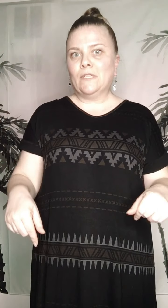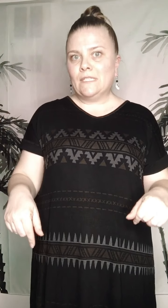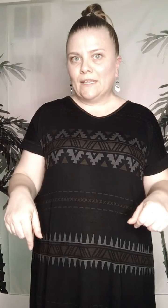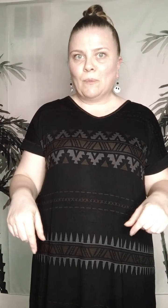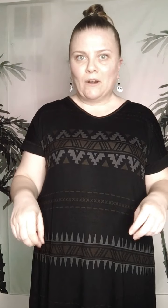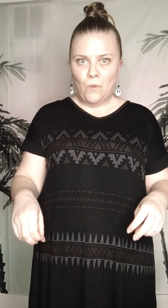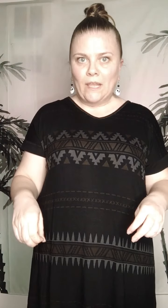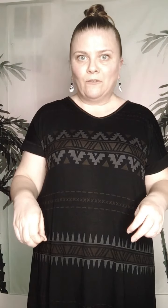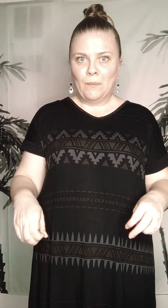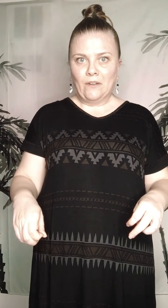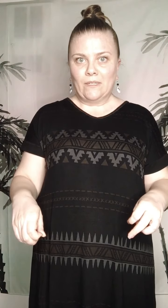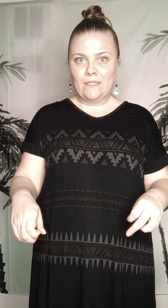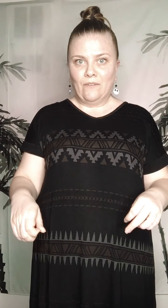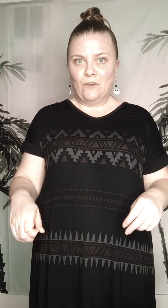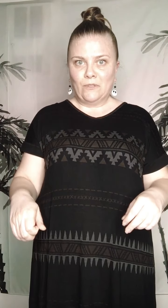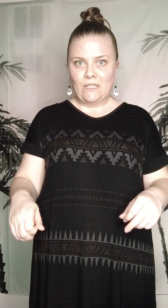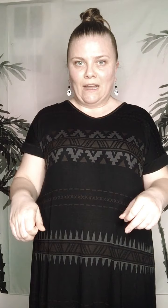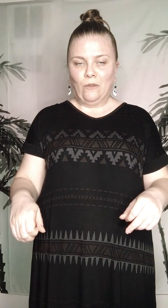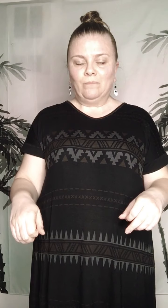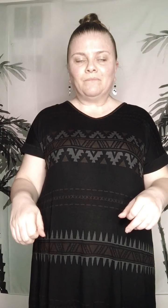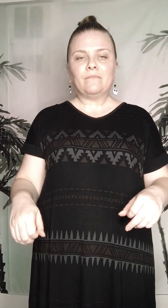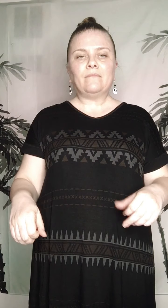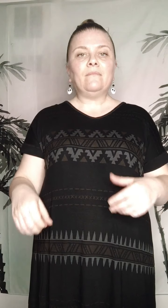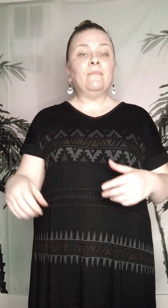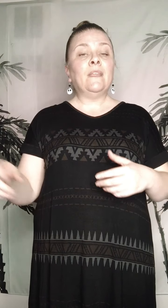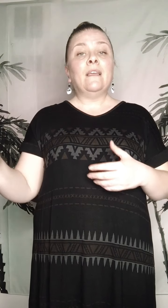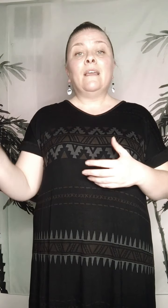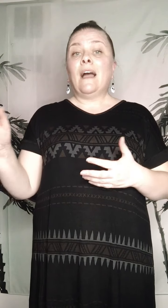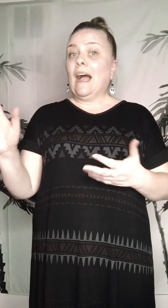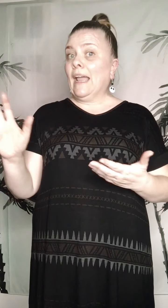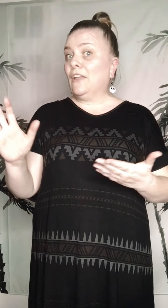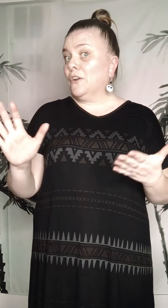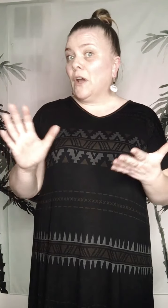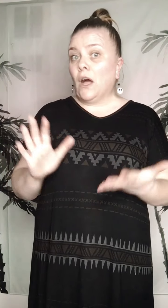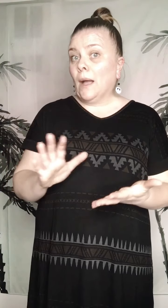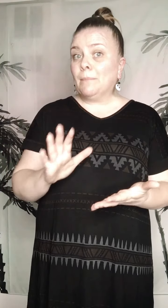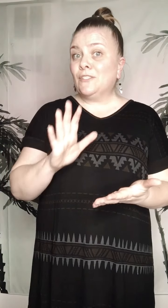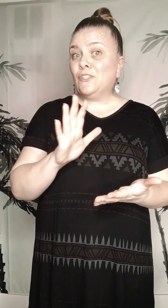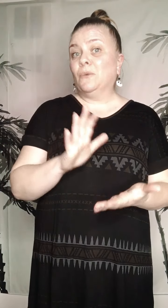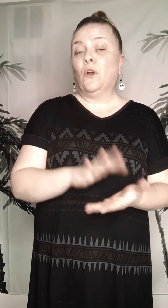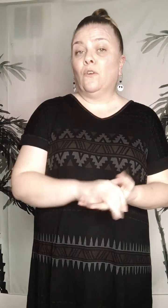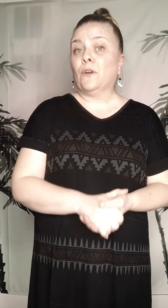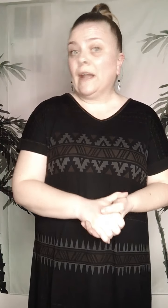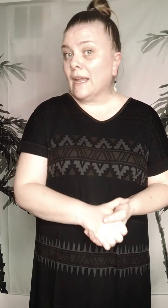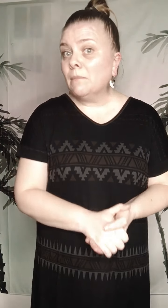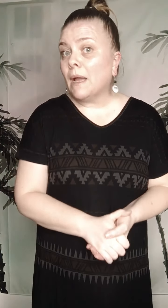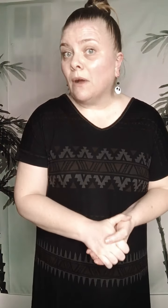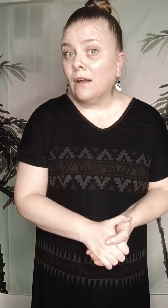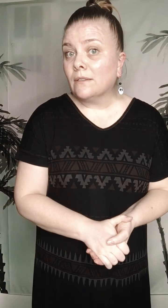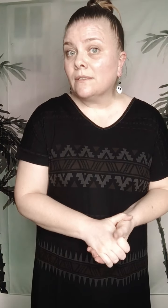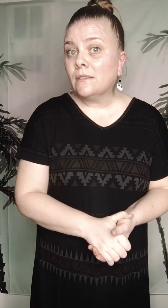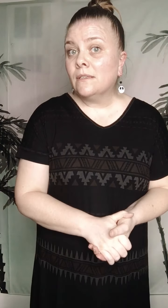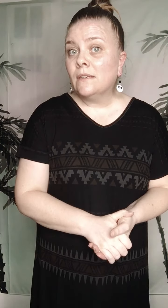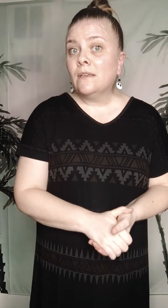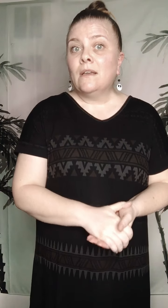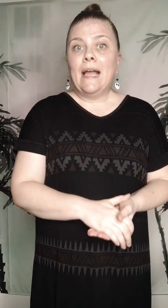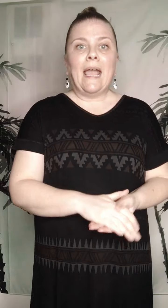takes about a week for me to receive a new style. I could opt to overnight my box and